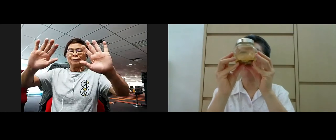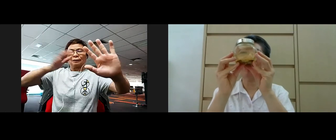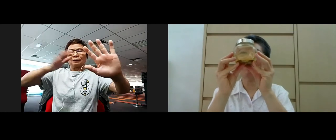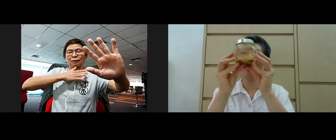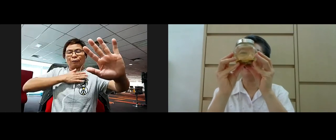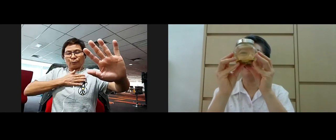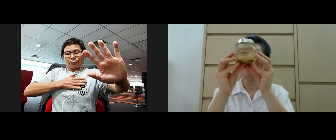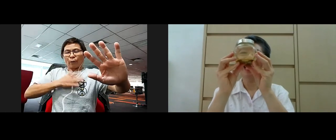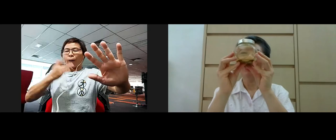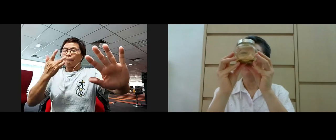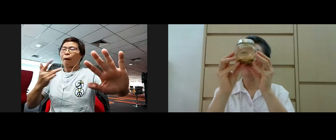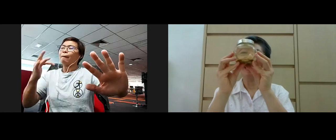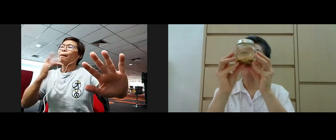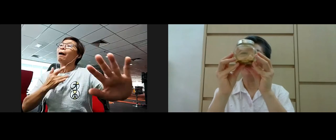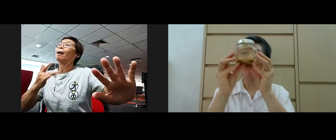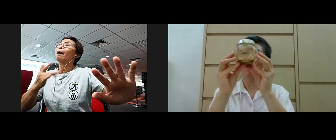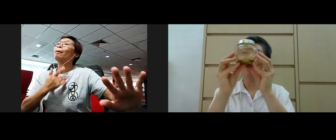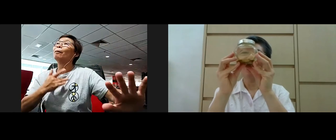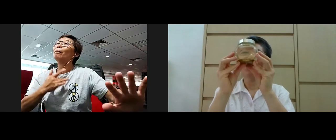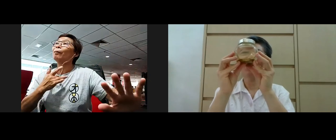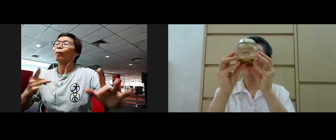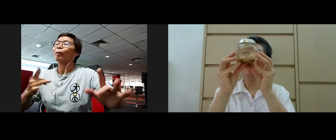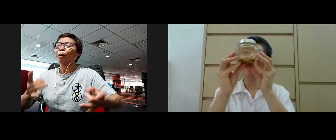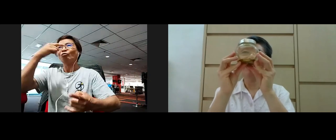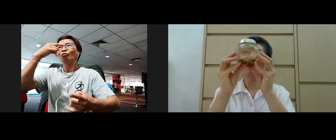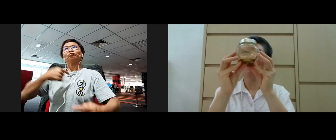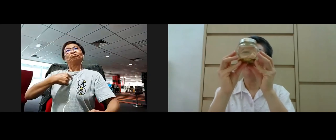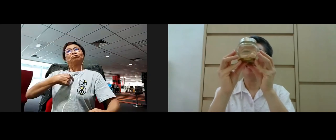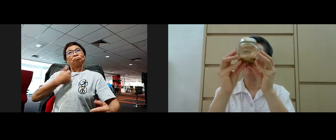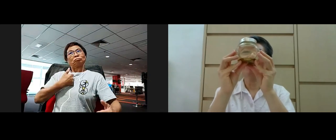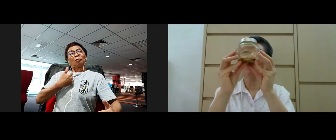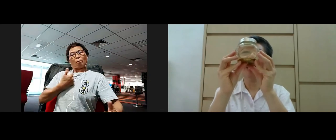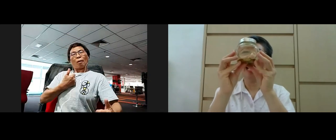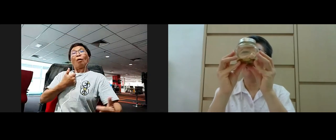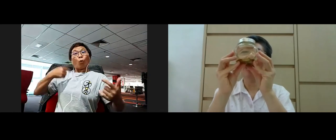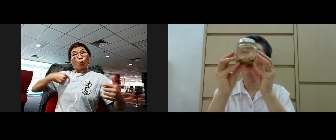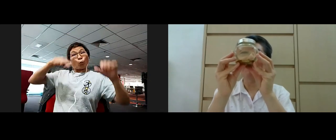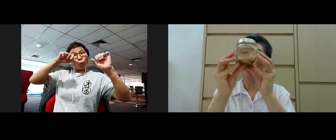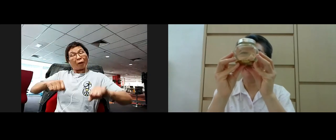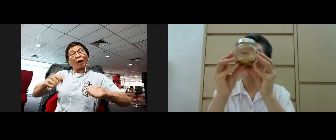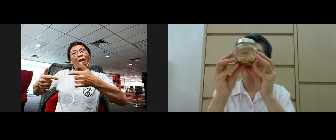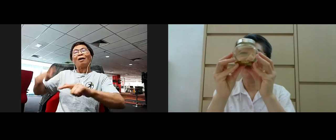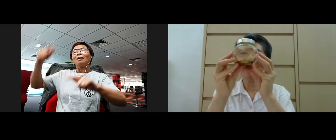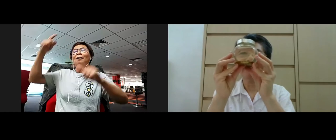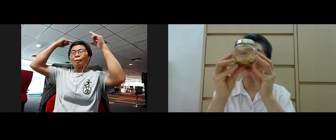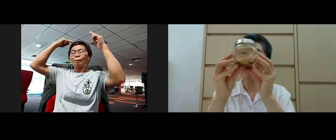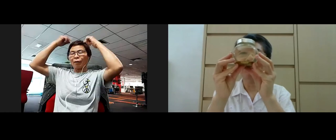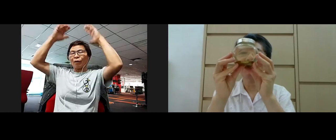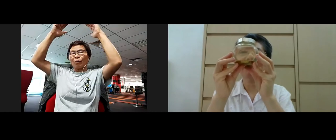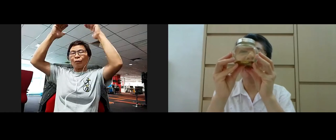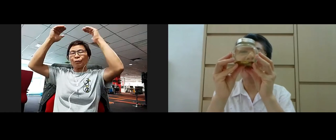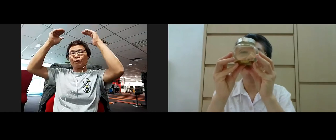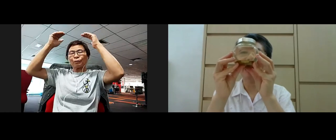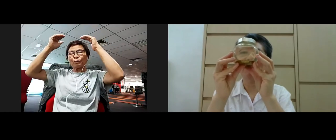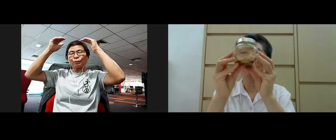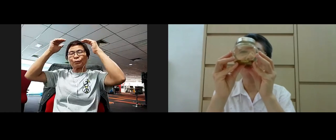compassionate practice towards ourselves so that you know we are able to allow our mind to settle down